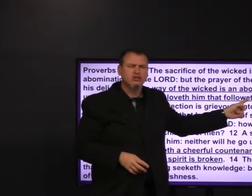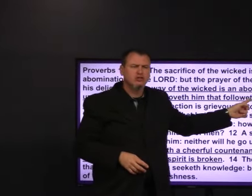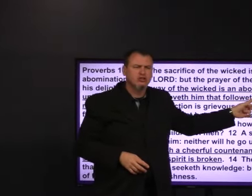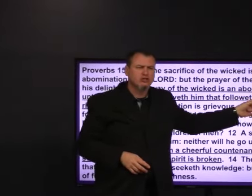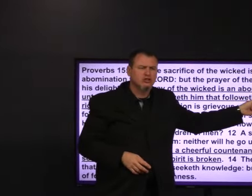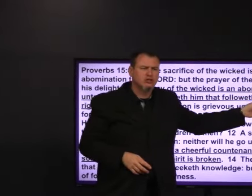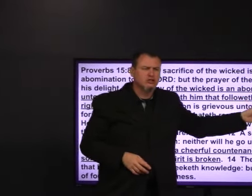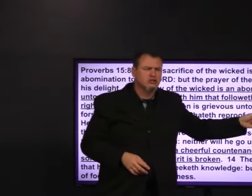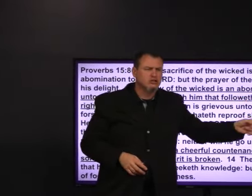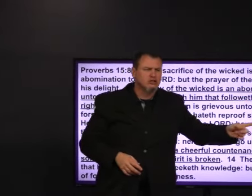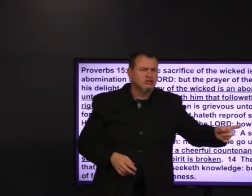Oh.